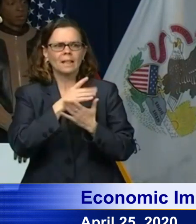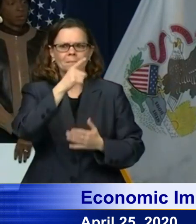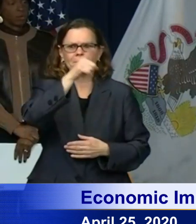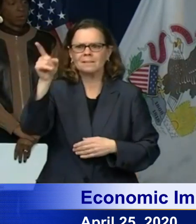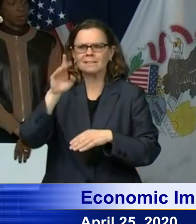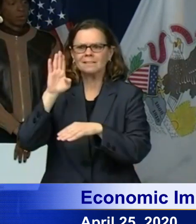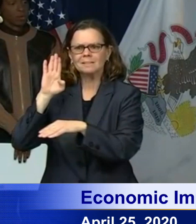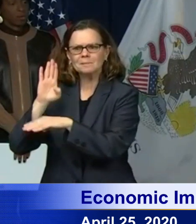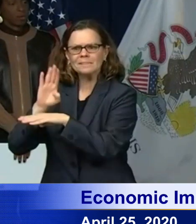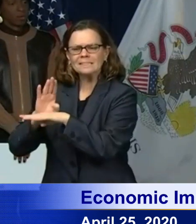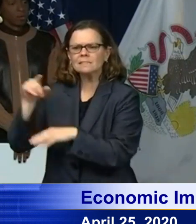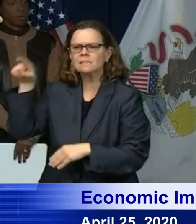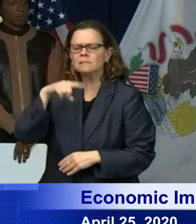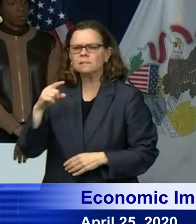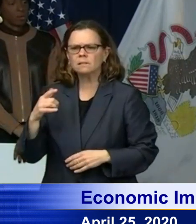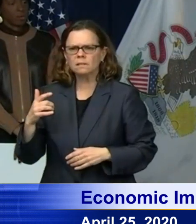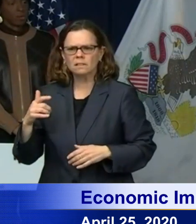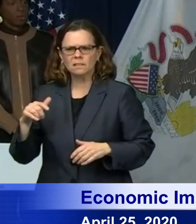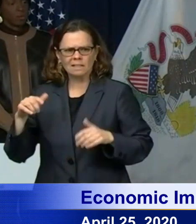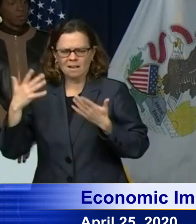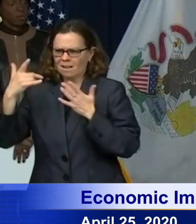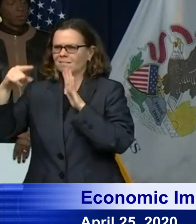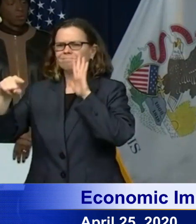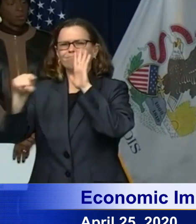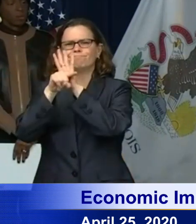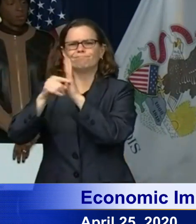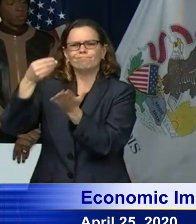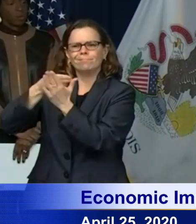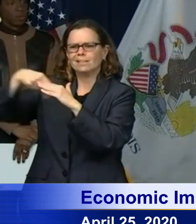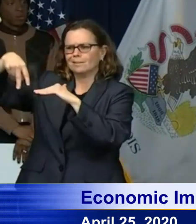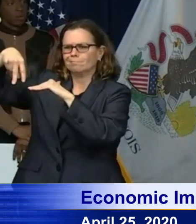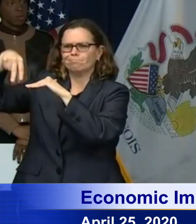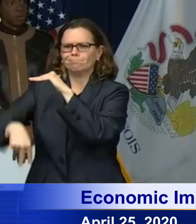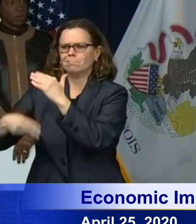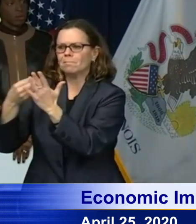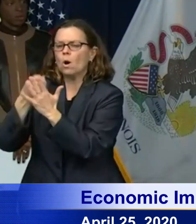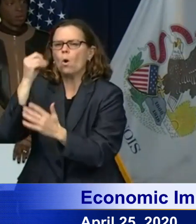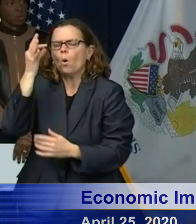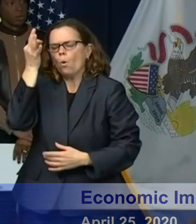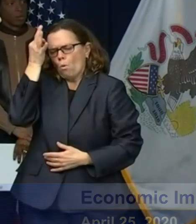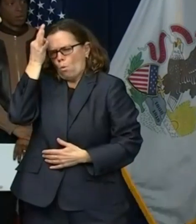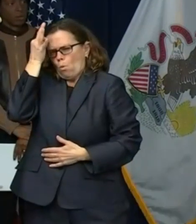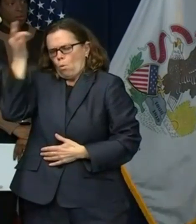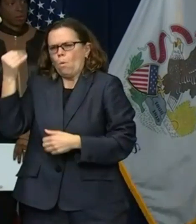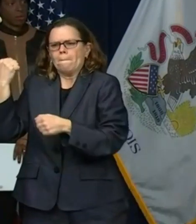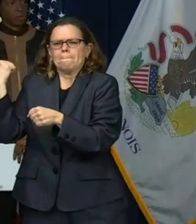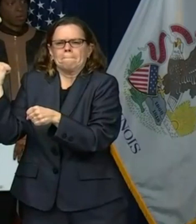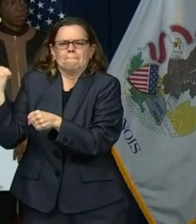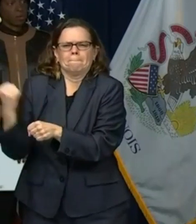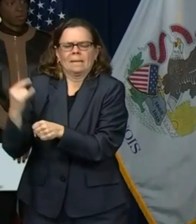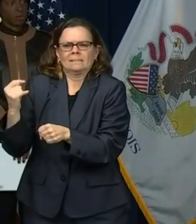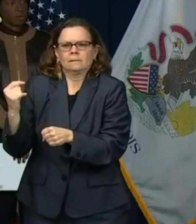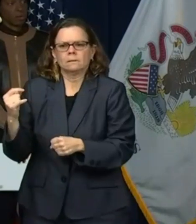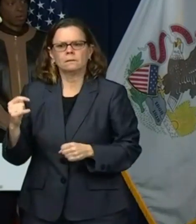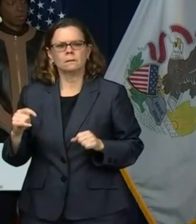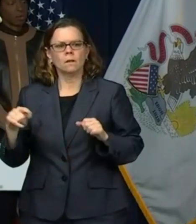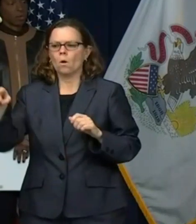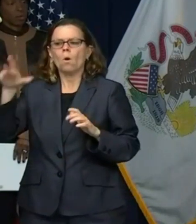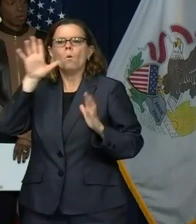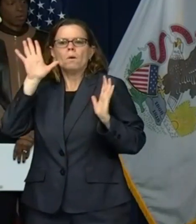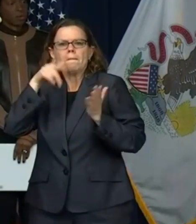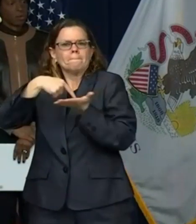won't pay any income tax and people who make less than they would normally would pay a lower income tax.